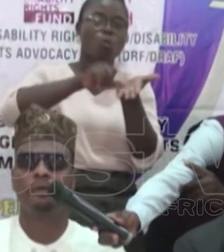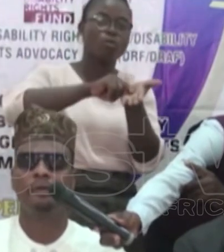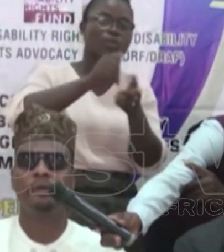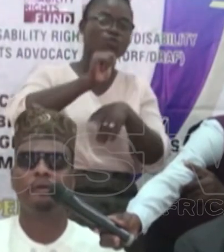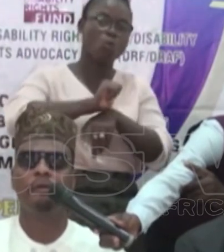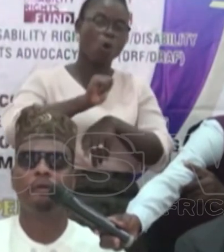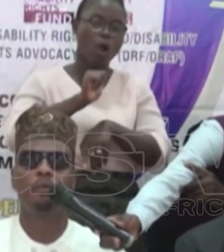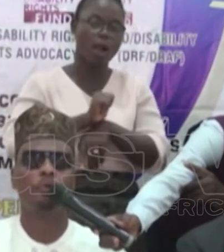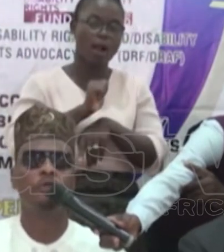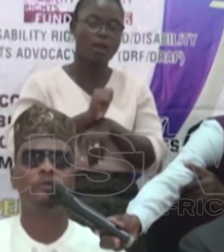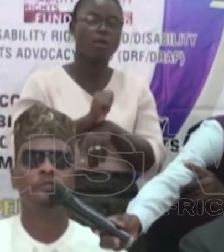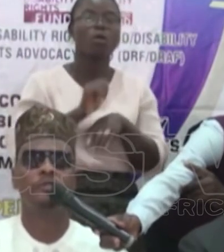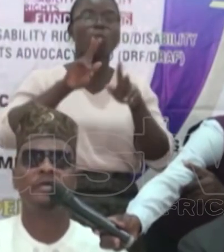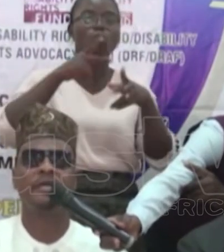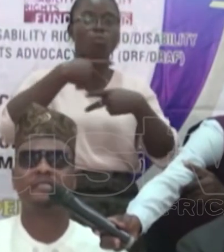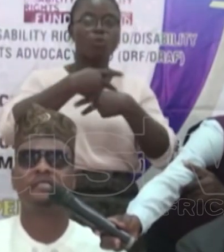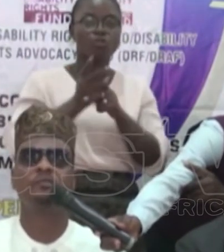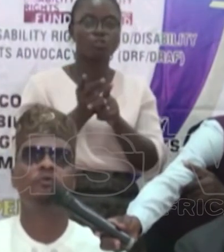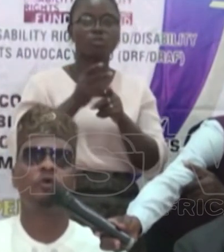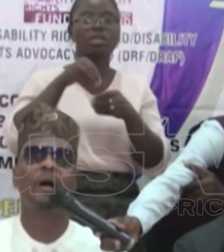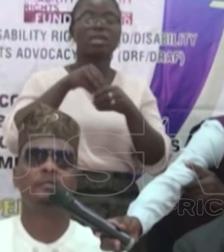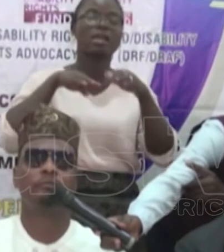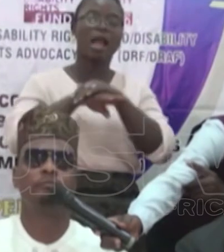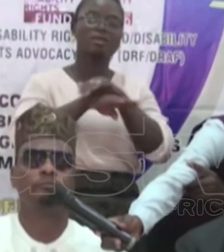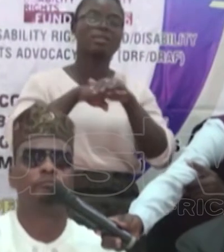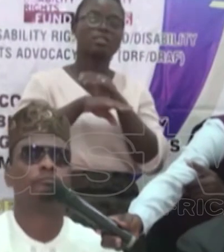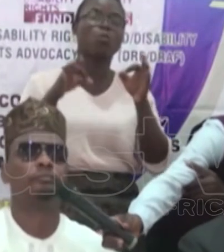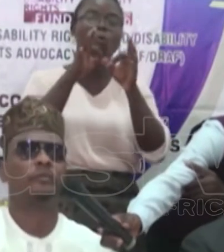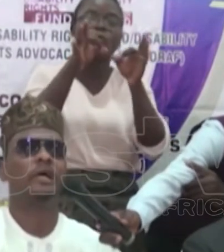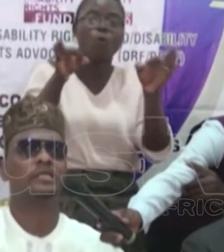produced in accessible format.